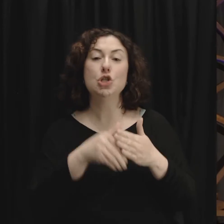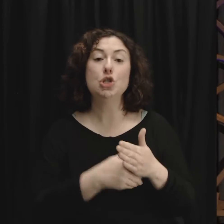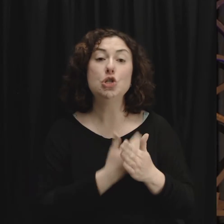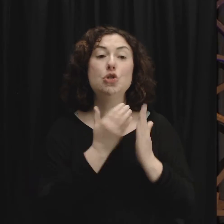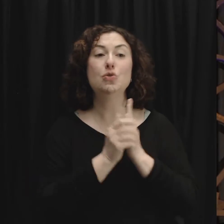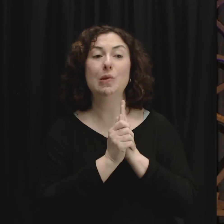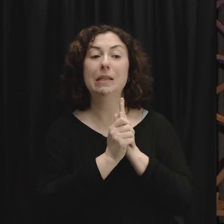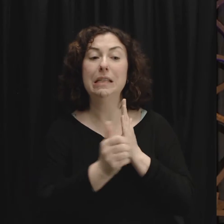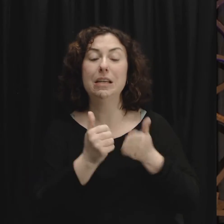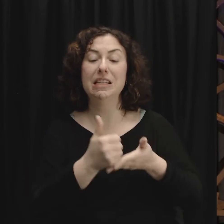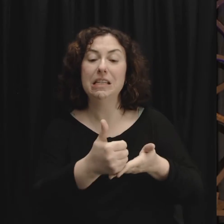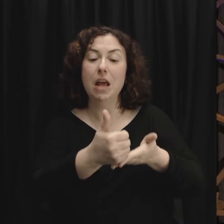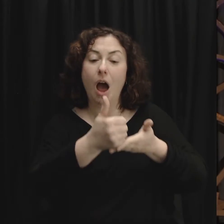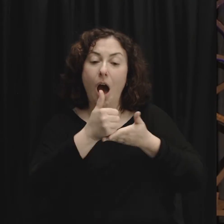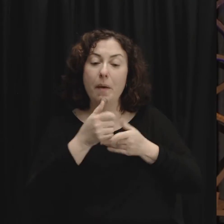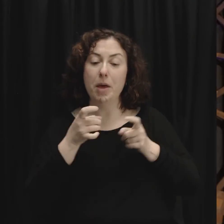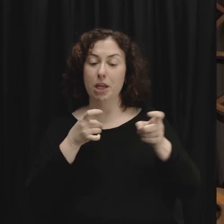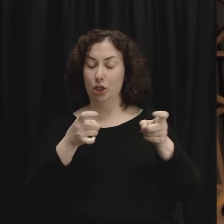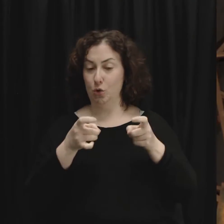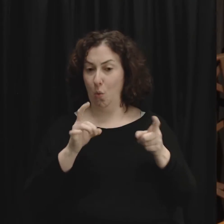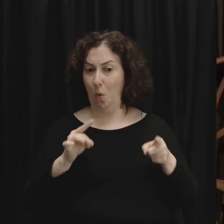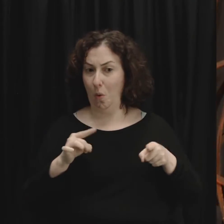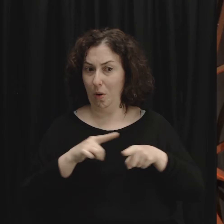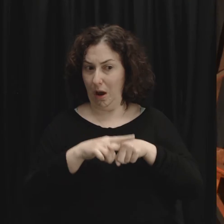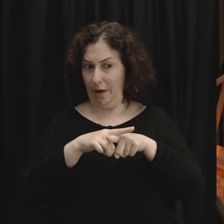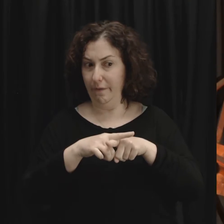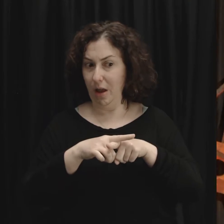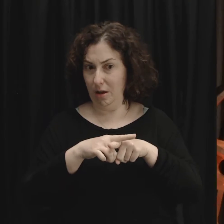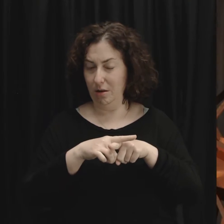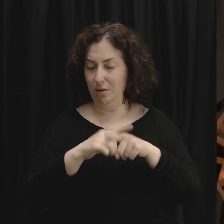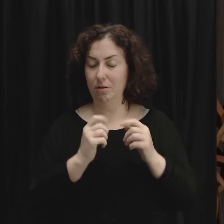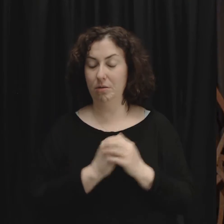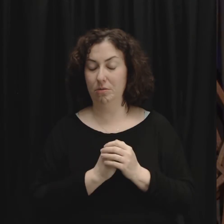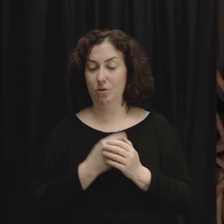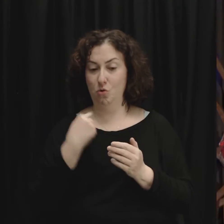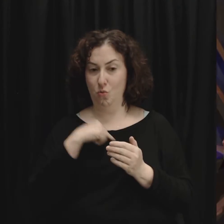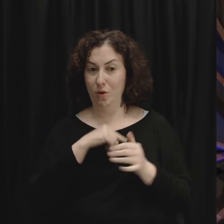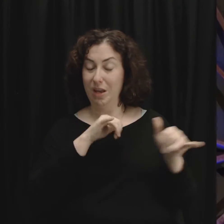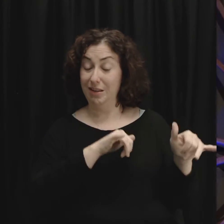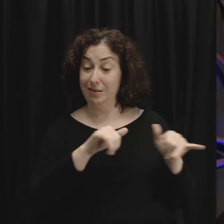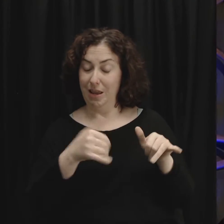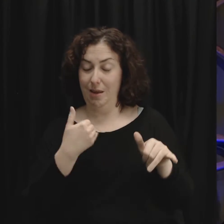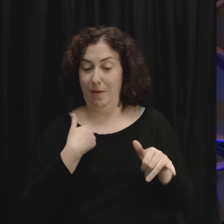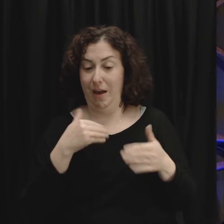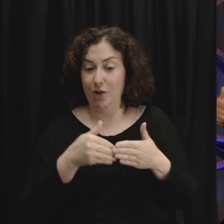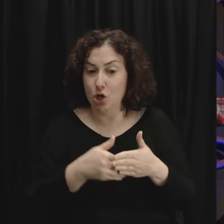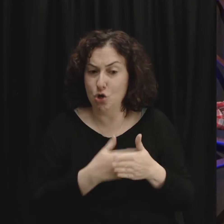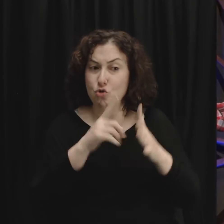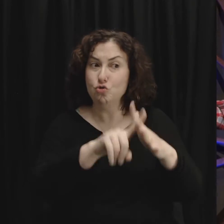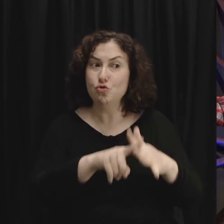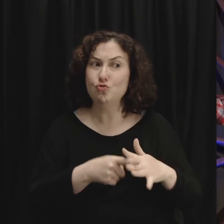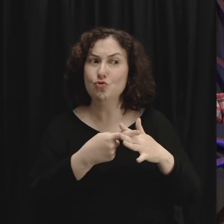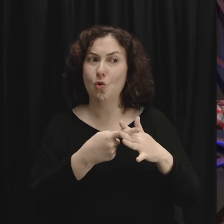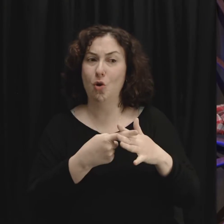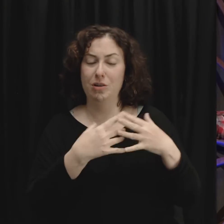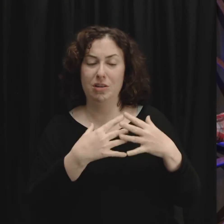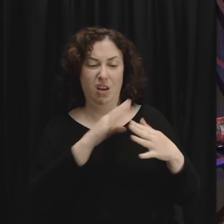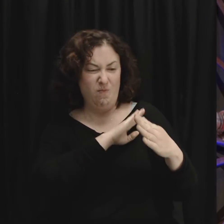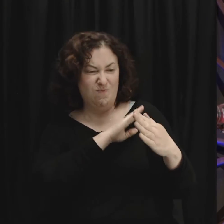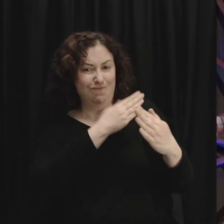people relationally but here's the other thing I want to say. We have a new source of power that empowers us to do relationships